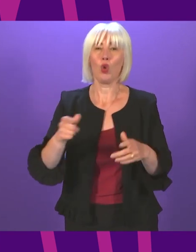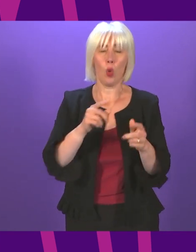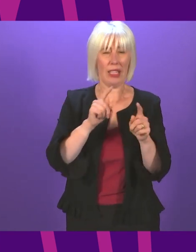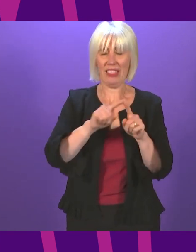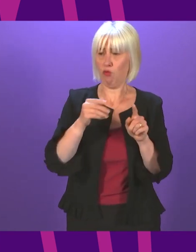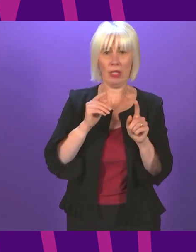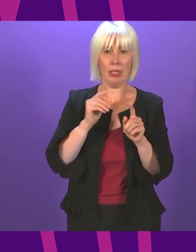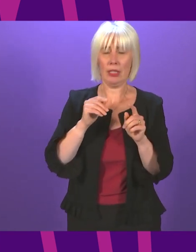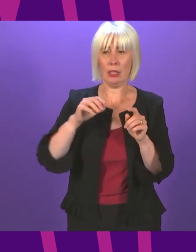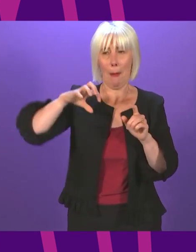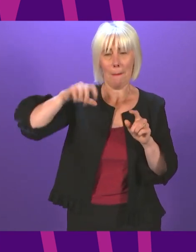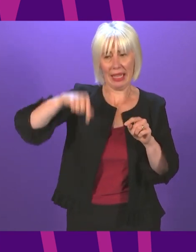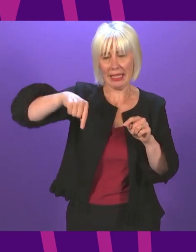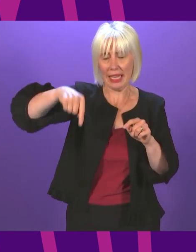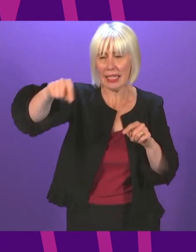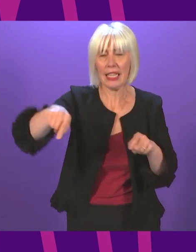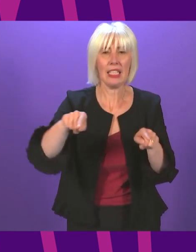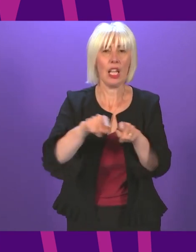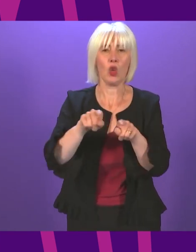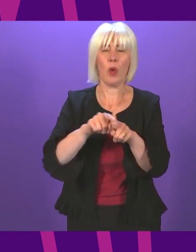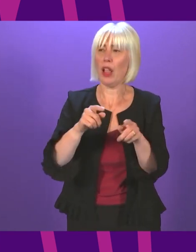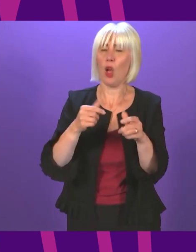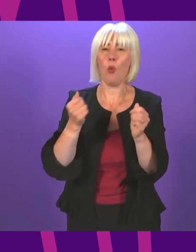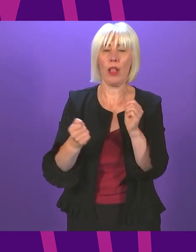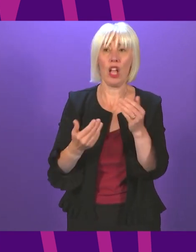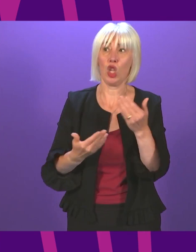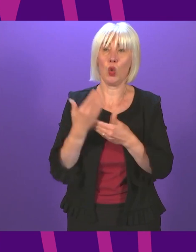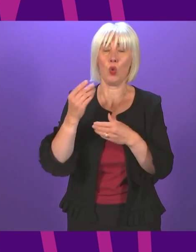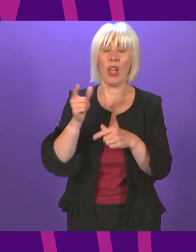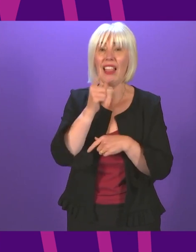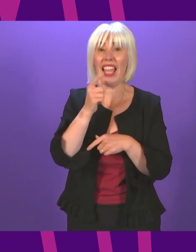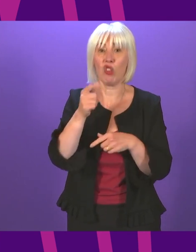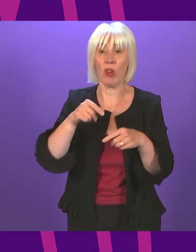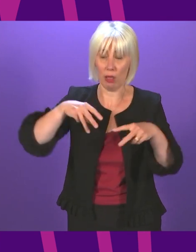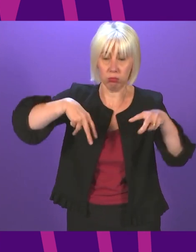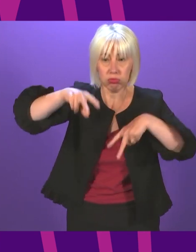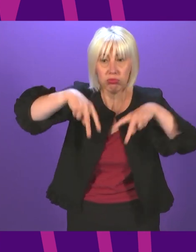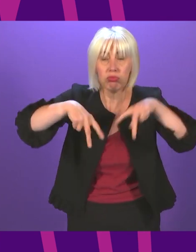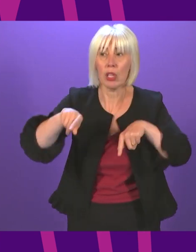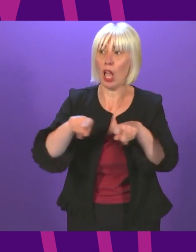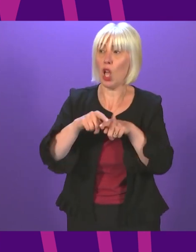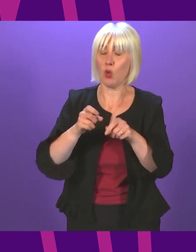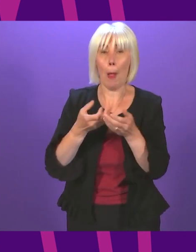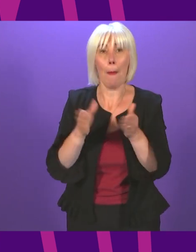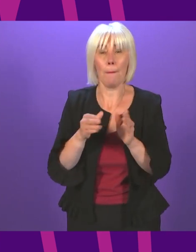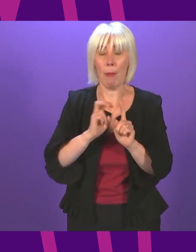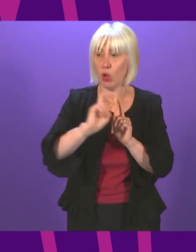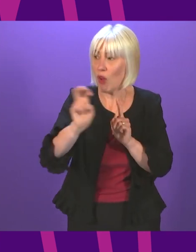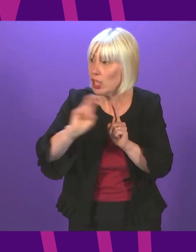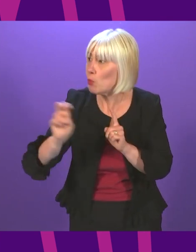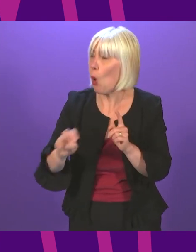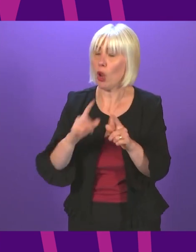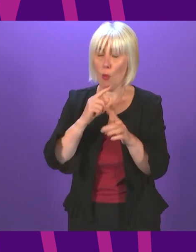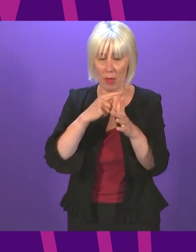and Inverurie to Aberdeen the development of an A96 electric highway and of course enhanced public transport improvements in north east Scotland